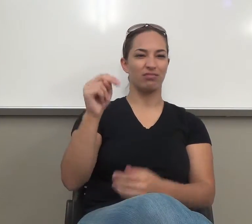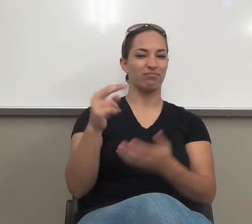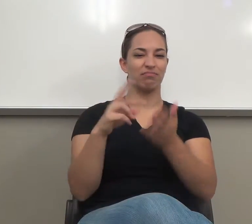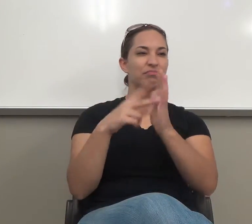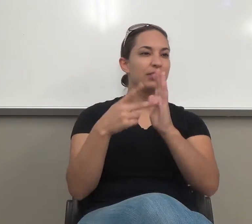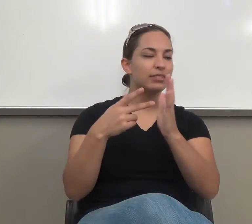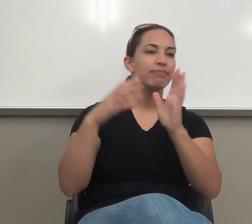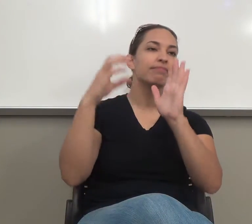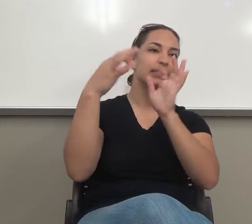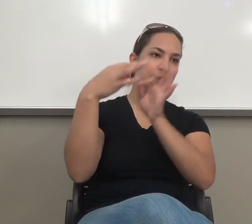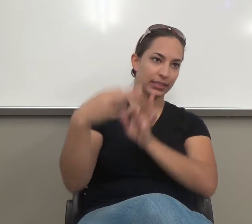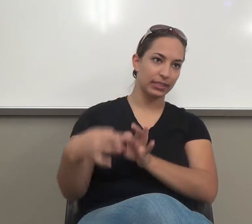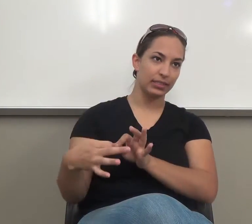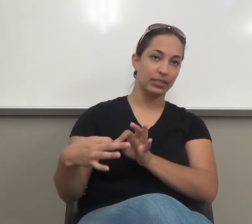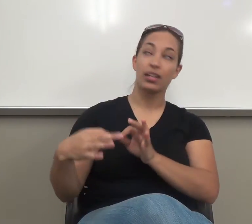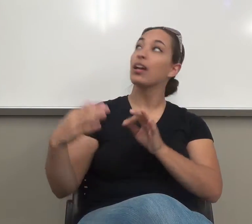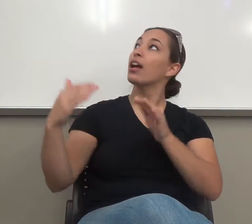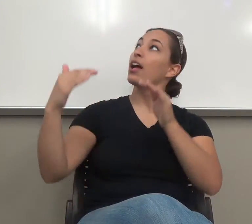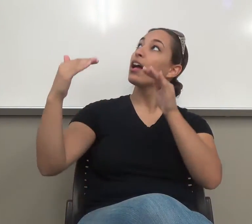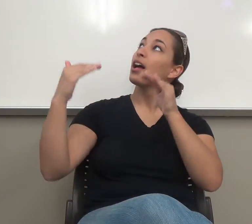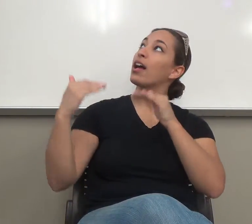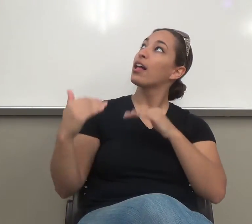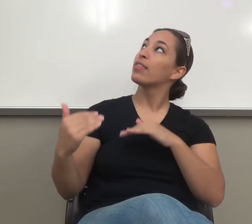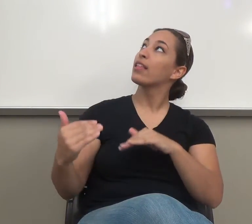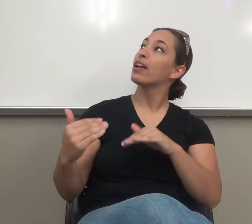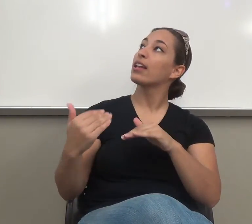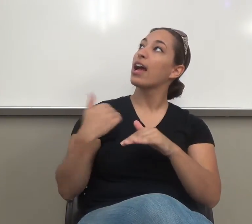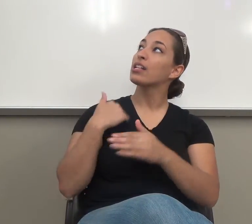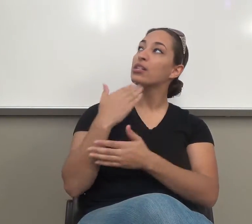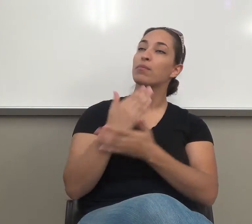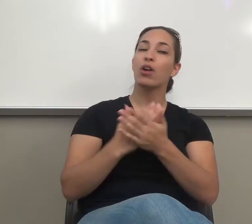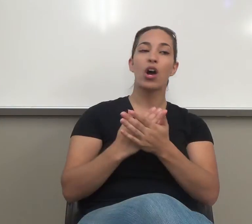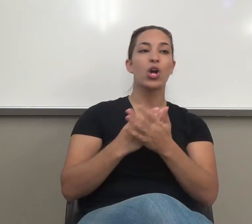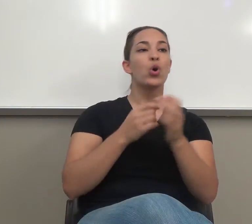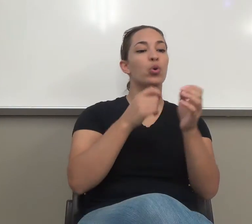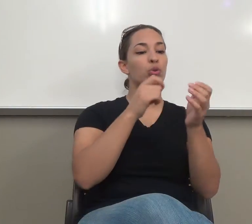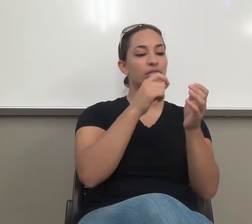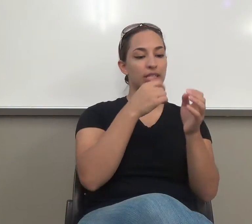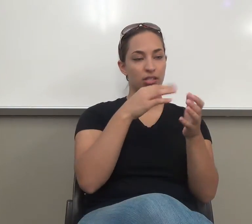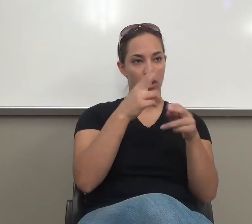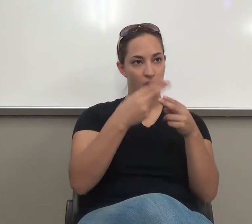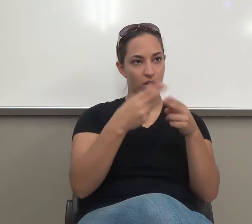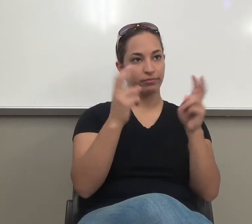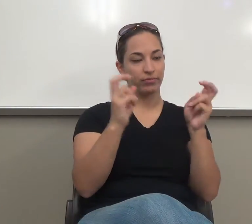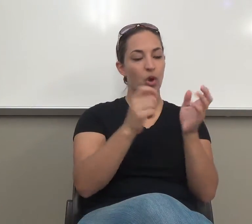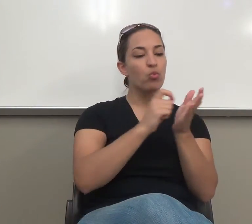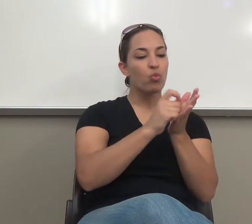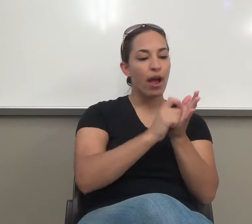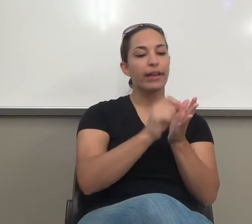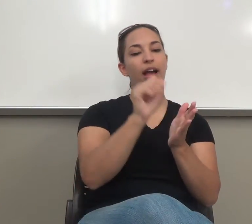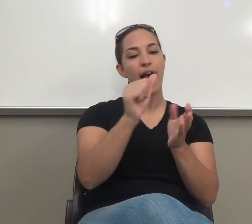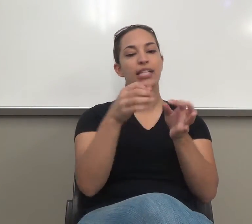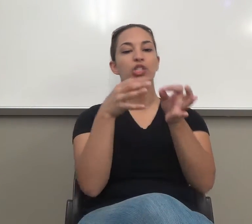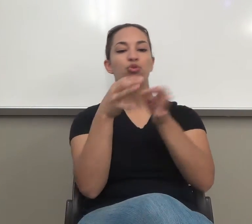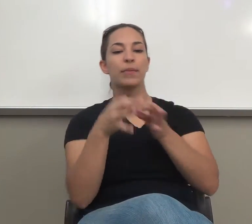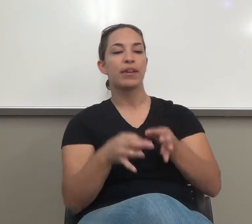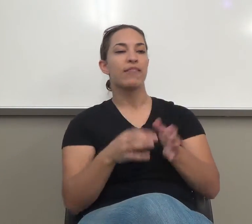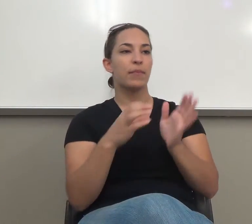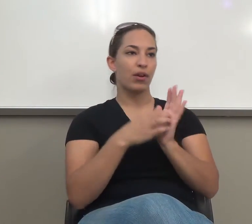has a part called Writing the Descriptive Paragraph. So that's what we're going to start with the first two times. Okay. At the